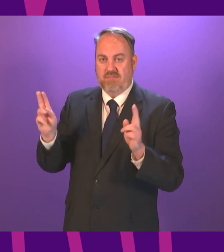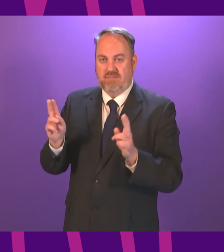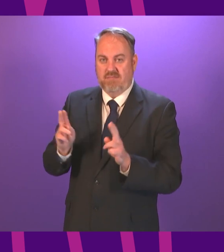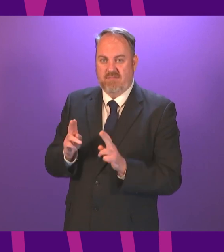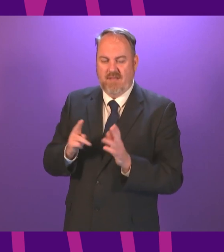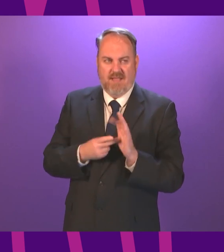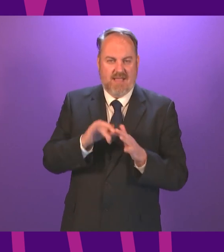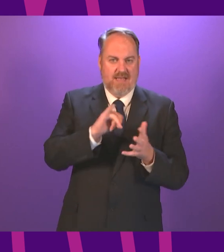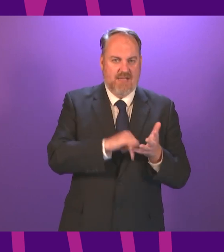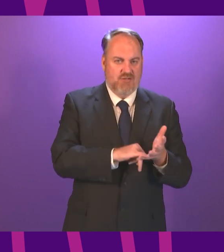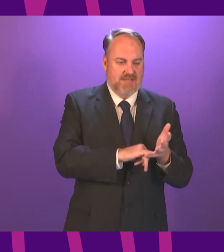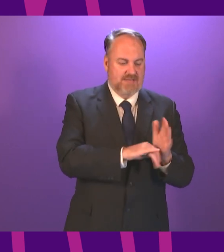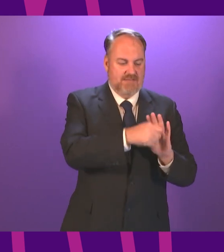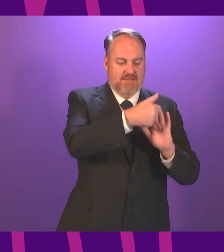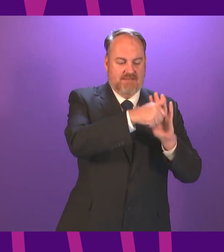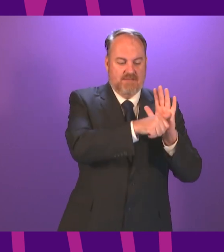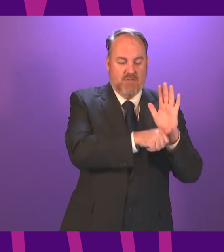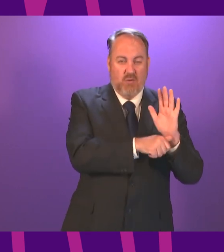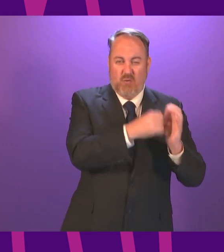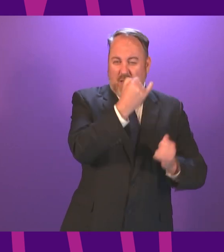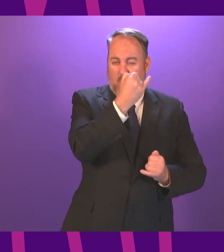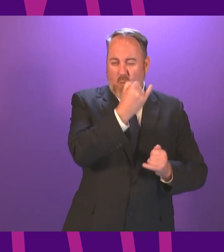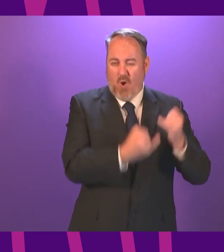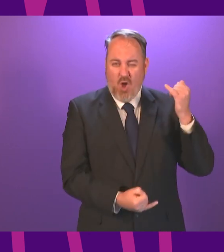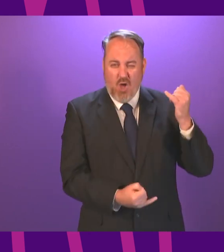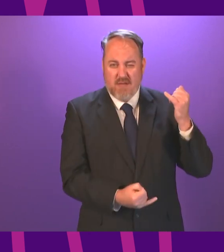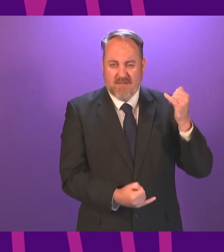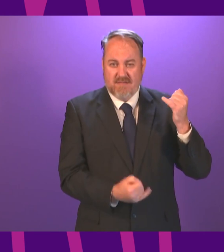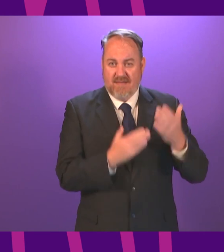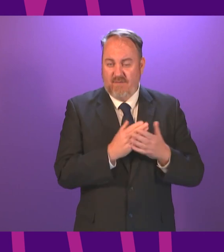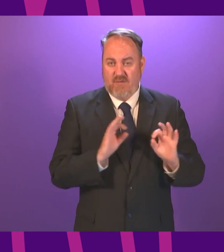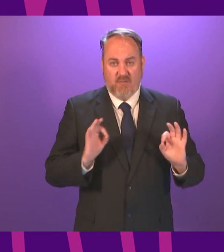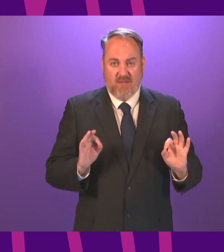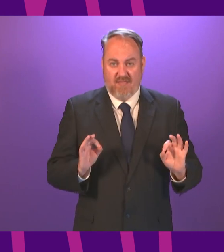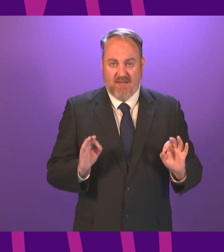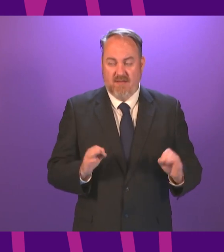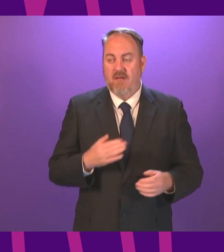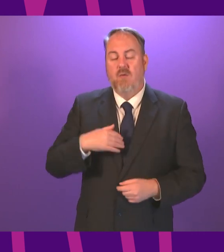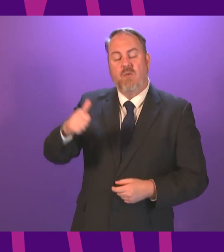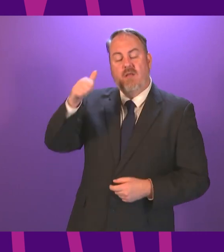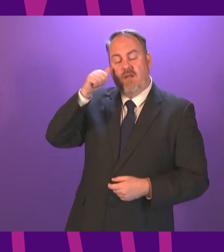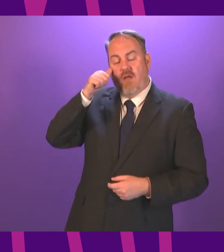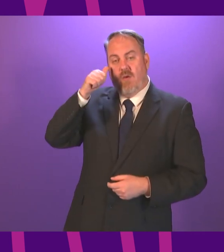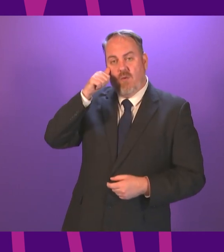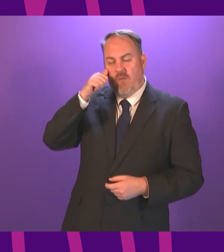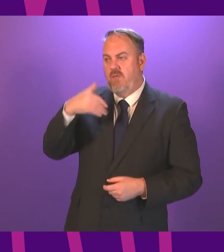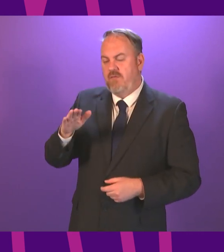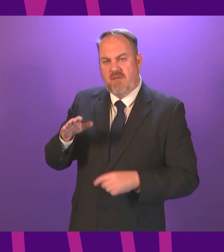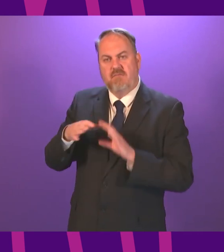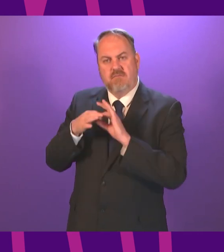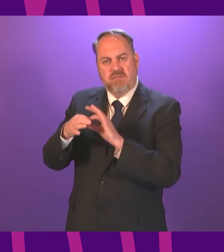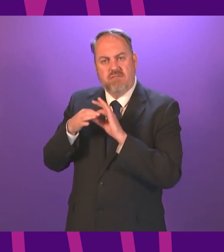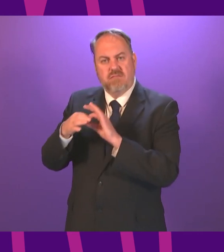is at great risk of spiralling out of control while there has rightly been a focus within our NHS on